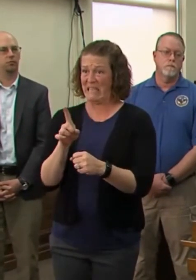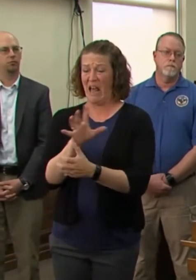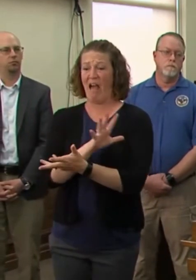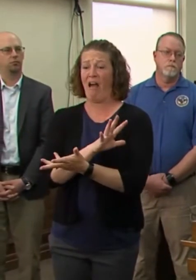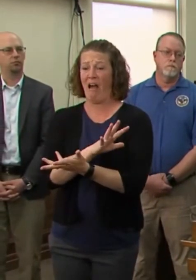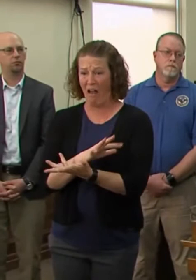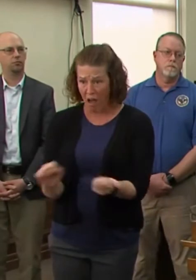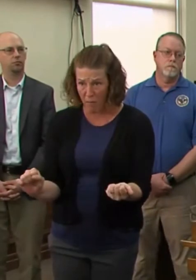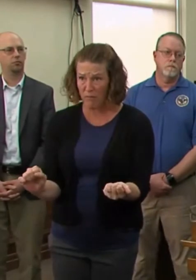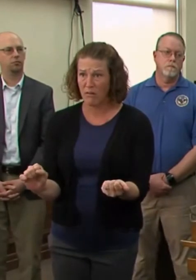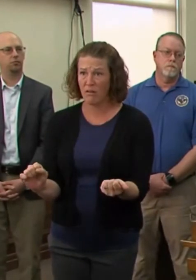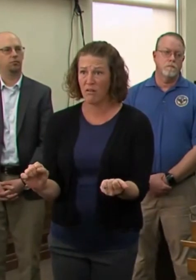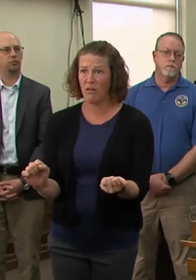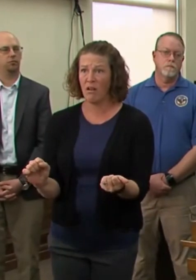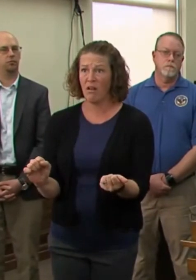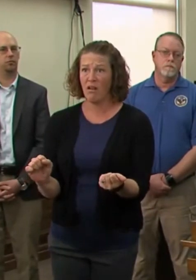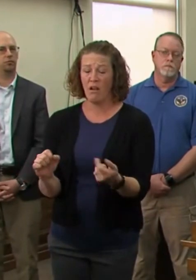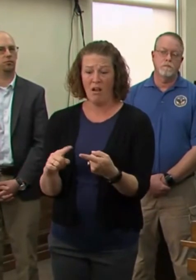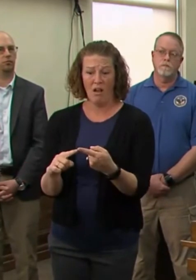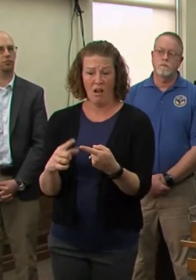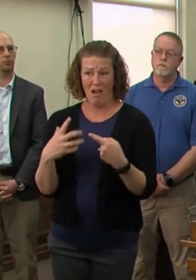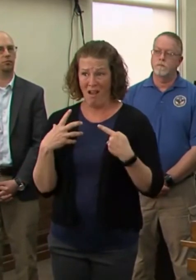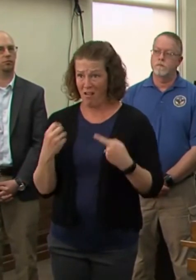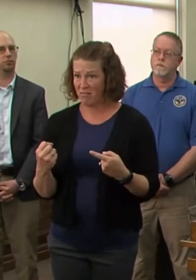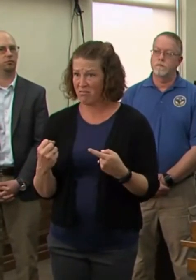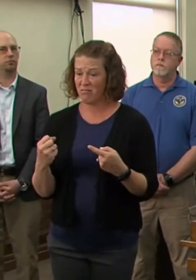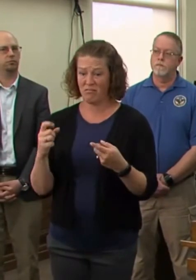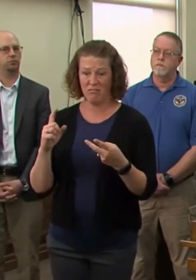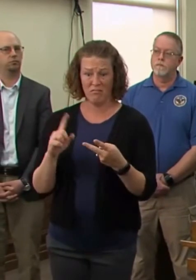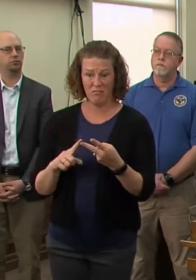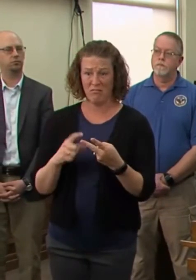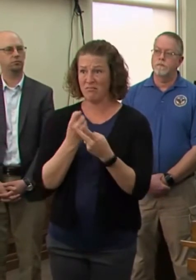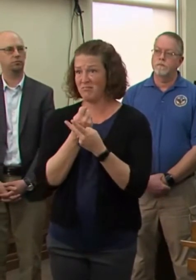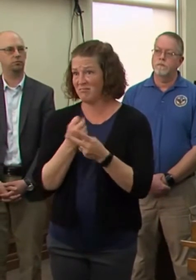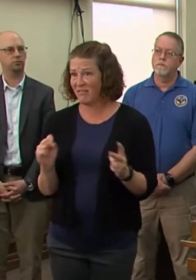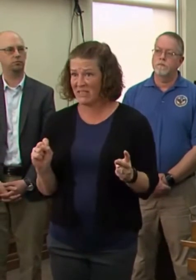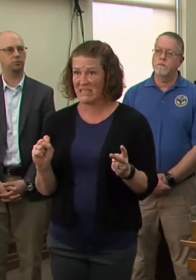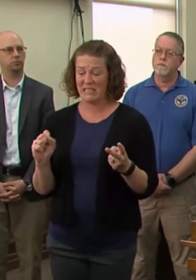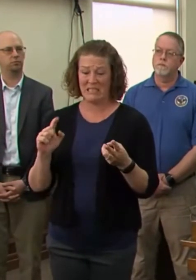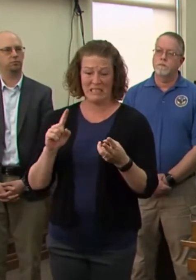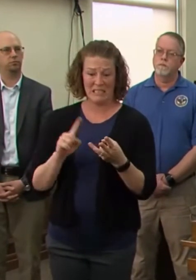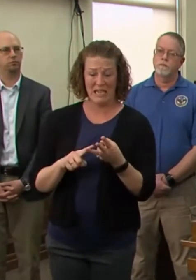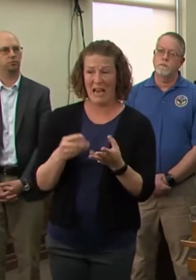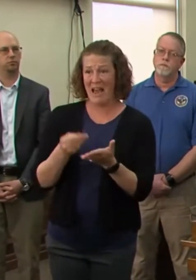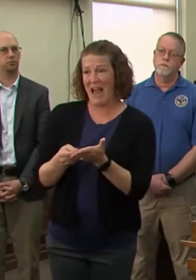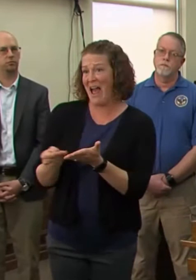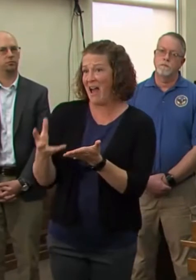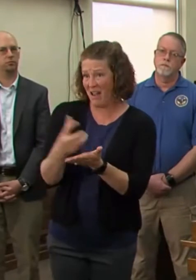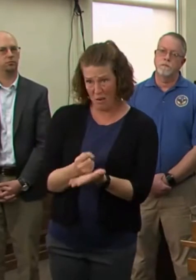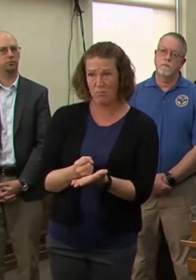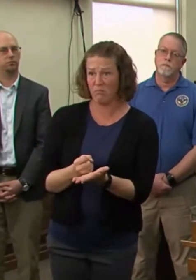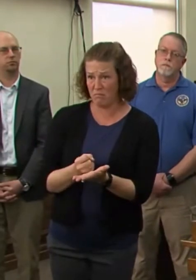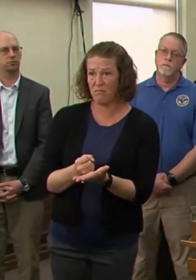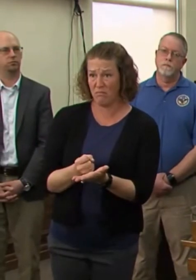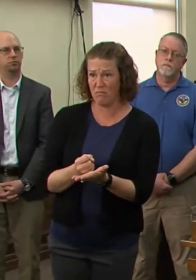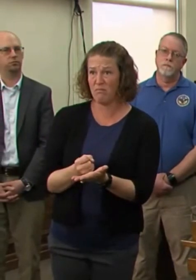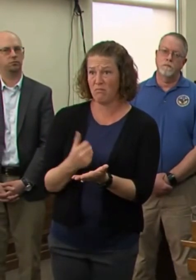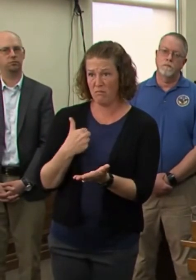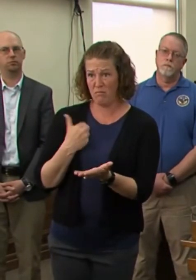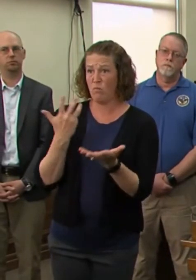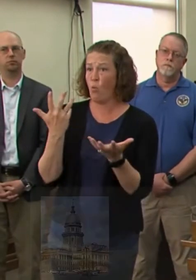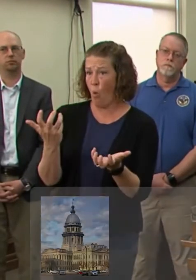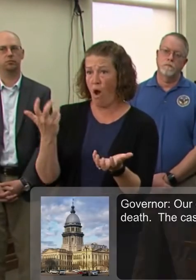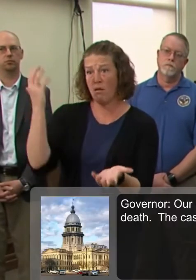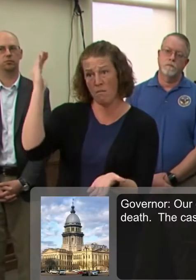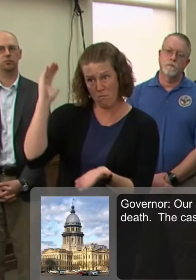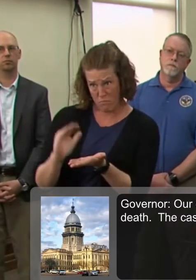of ways, right? Their health, their safety, and their livelihoods. And so we want to do whatever we can to mitigate that damage. Does